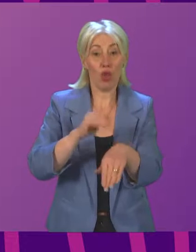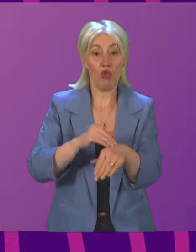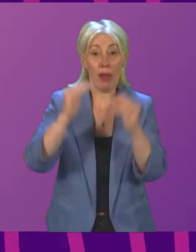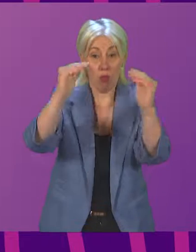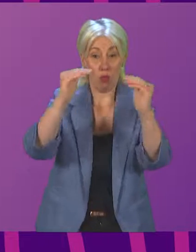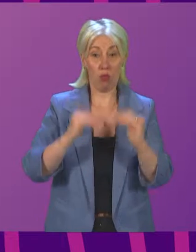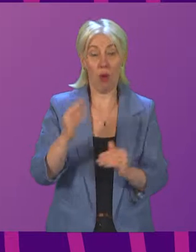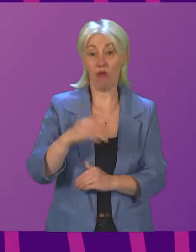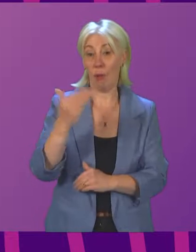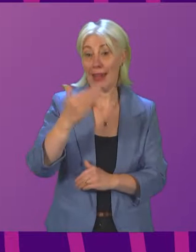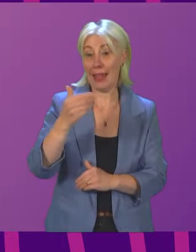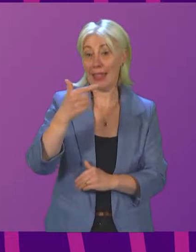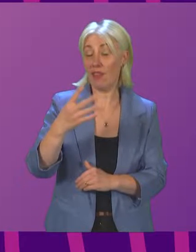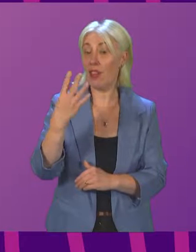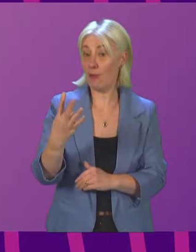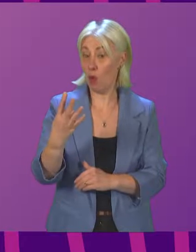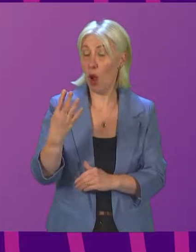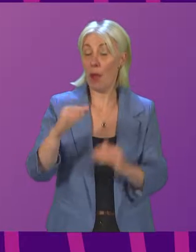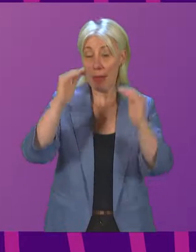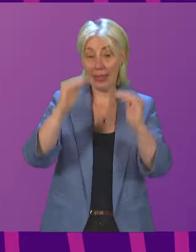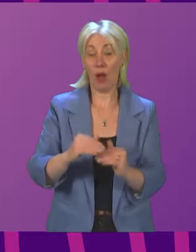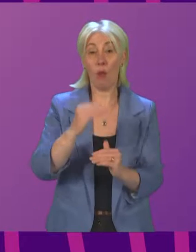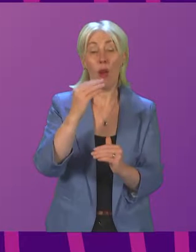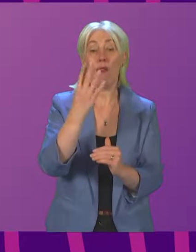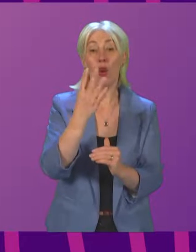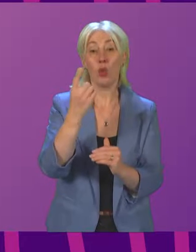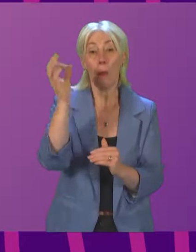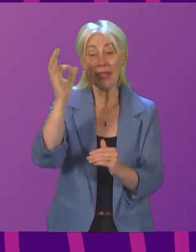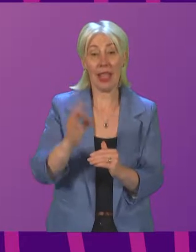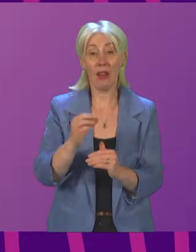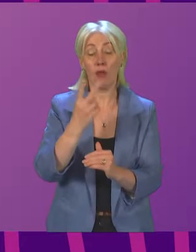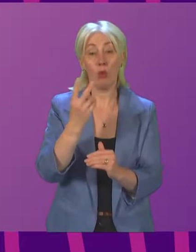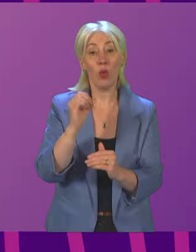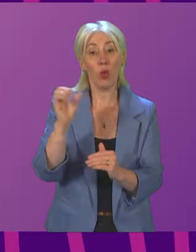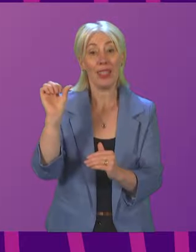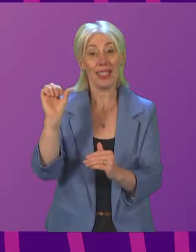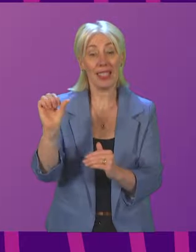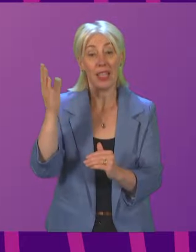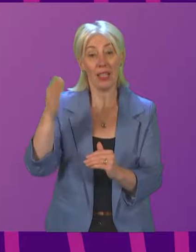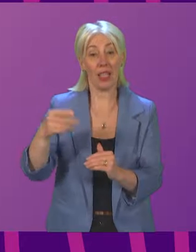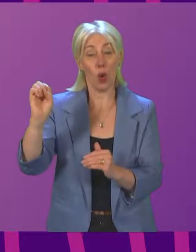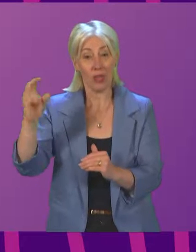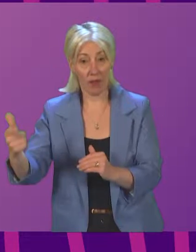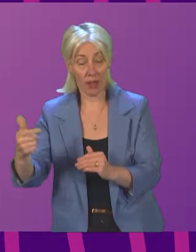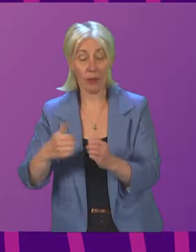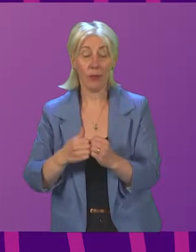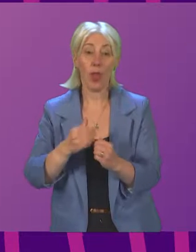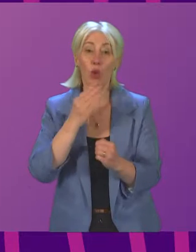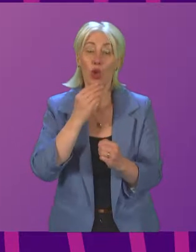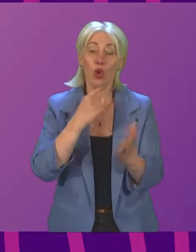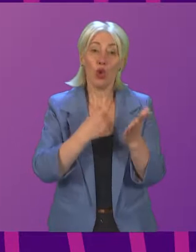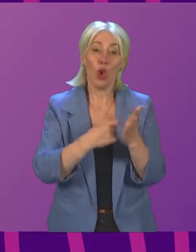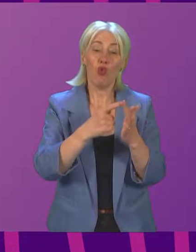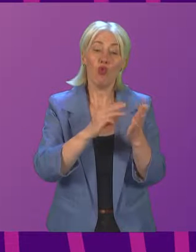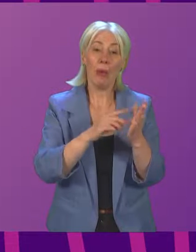and is down 41 per cent since 2006-7. I want to build further on these achievements by ensuring custody, including the use of remand,